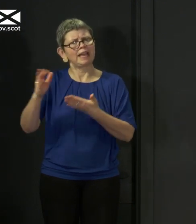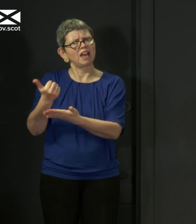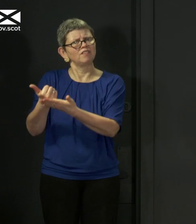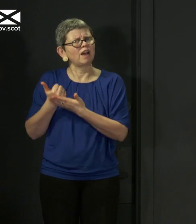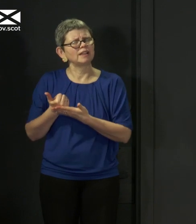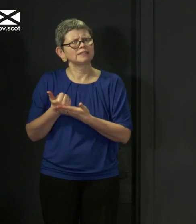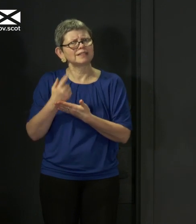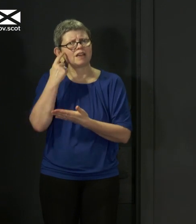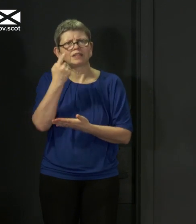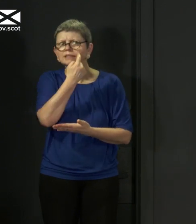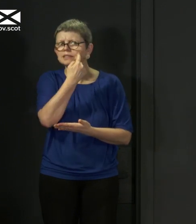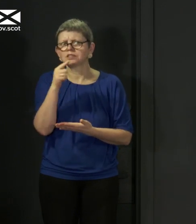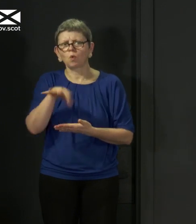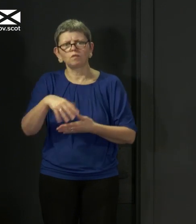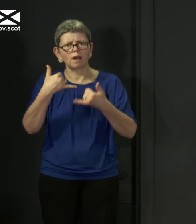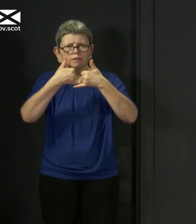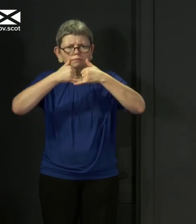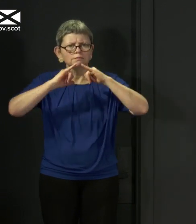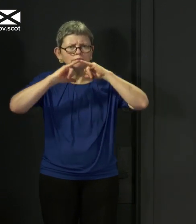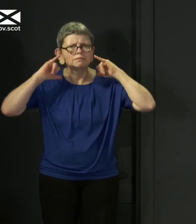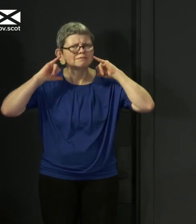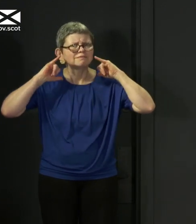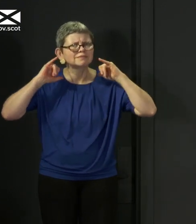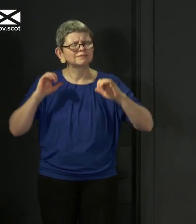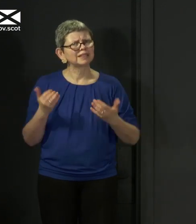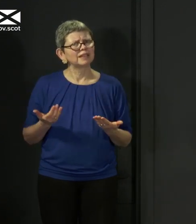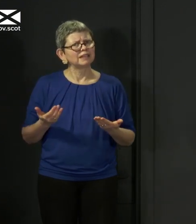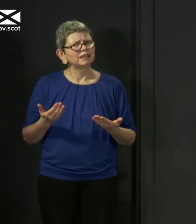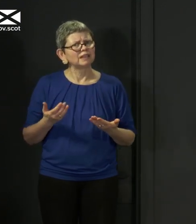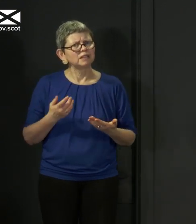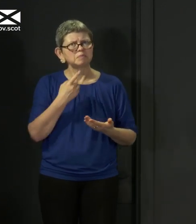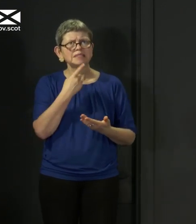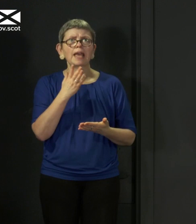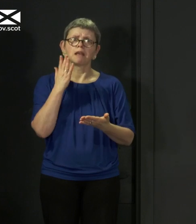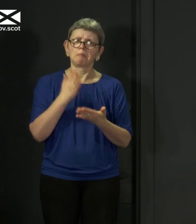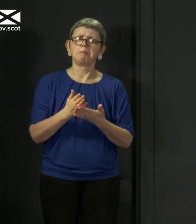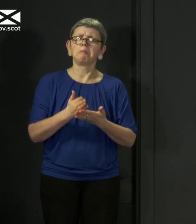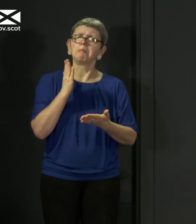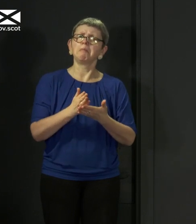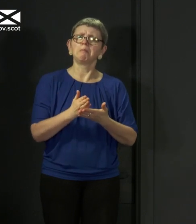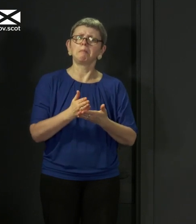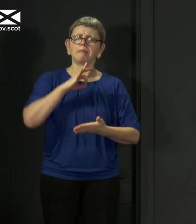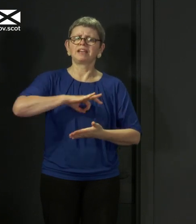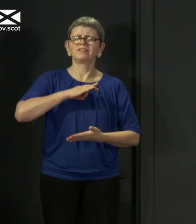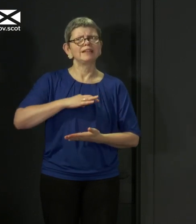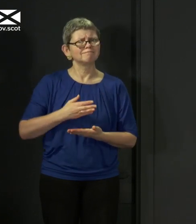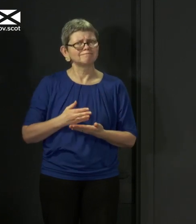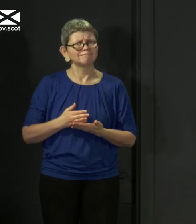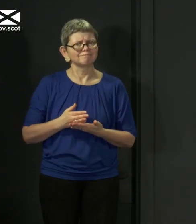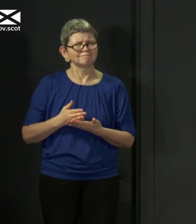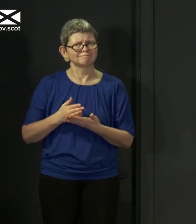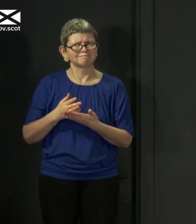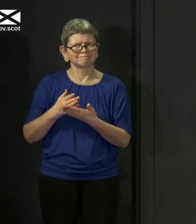the evidence base around wearing face coverings is not overwhelming. But as I've said before, and I've expressed sympathy